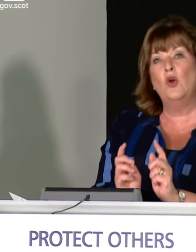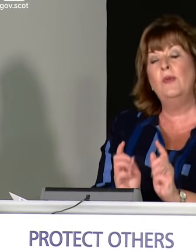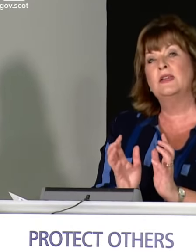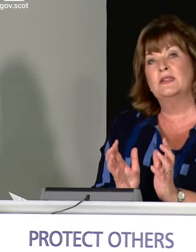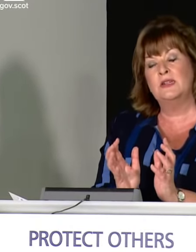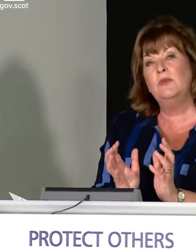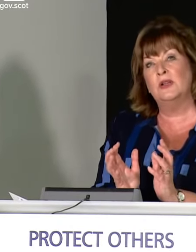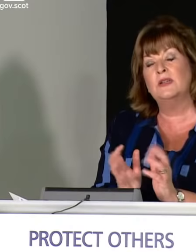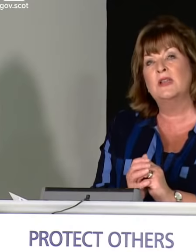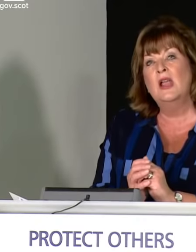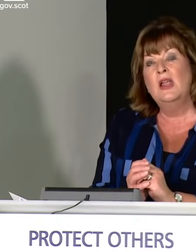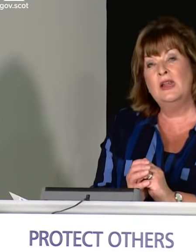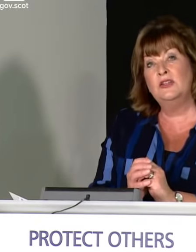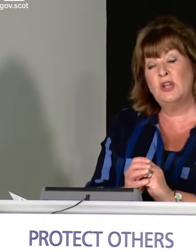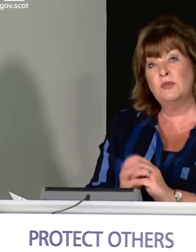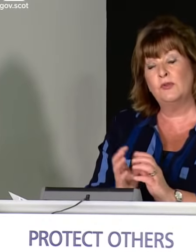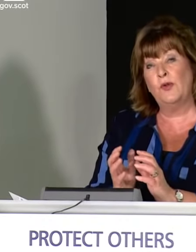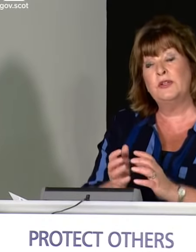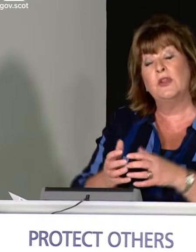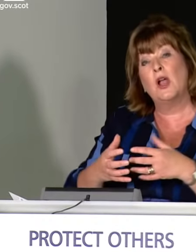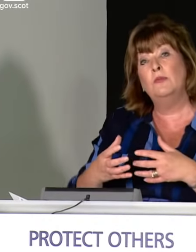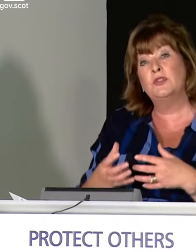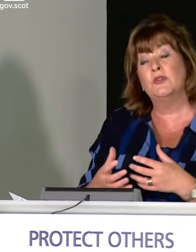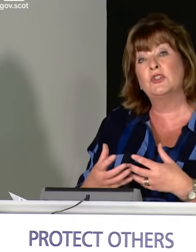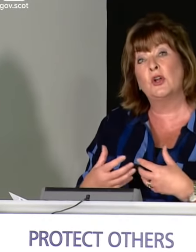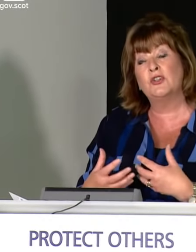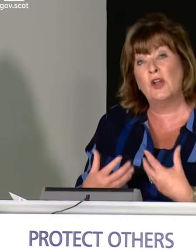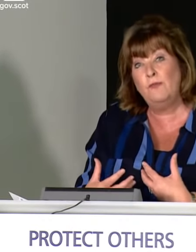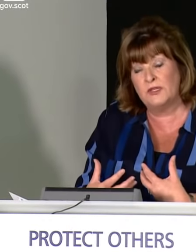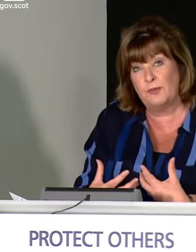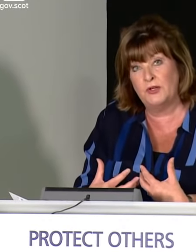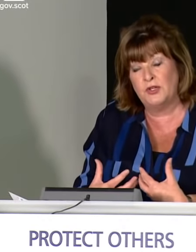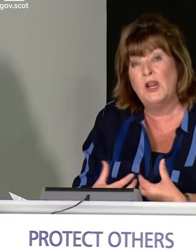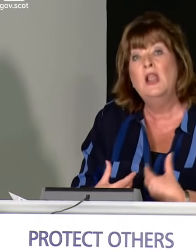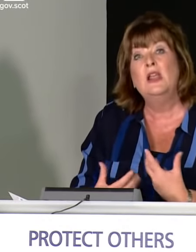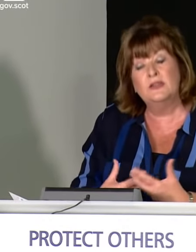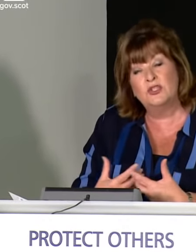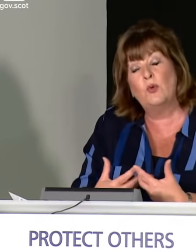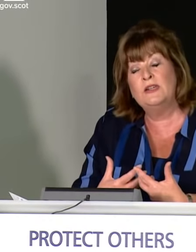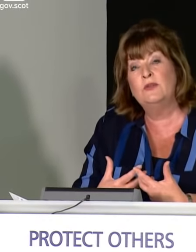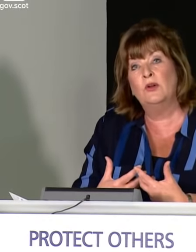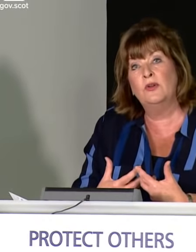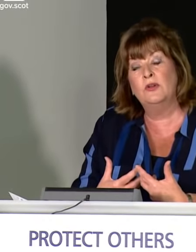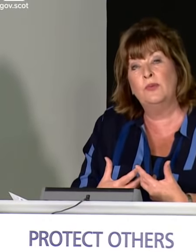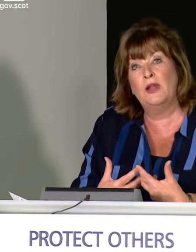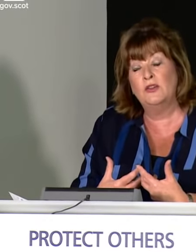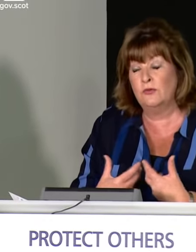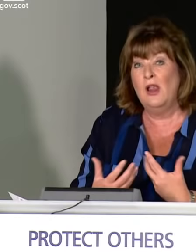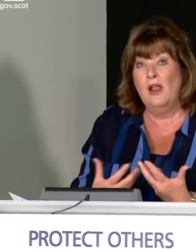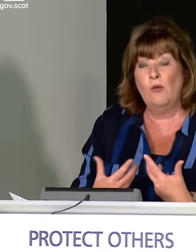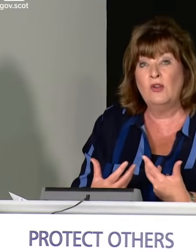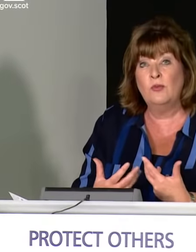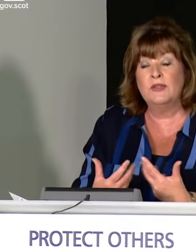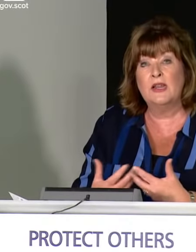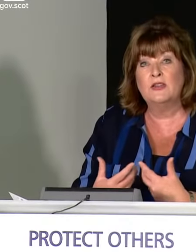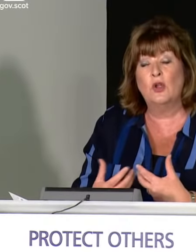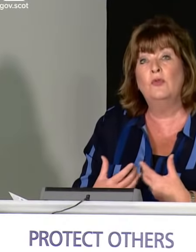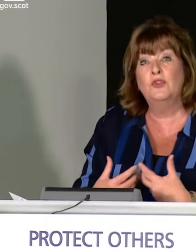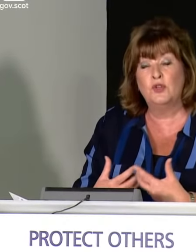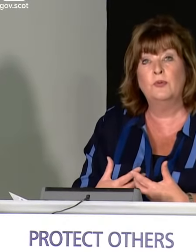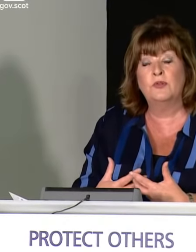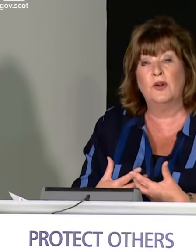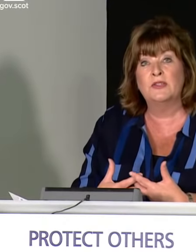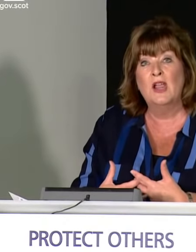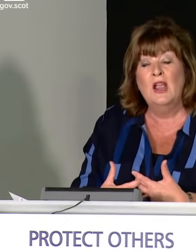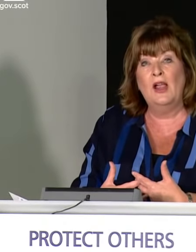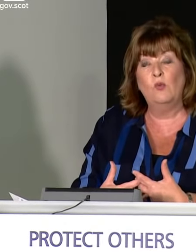economic stimulus in terms of the funding that comes to the Scottish Government's budget is the £21 million welcome as it is